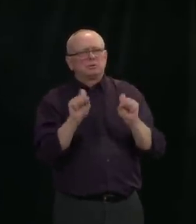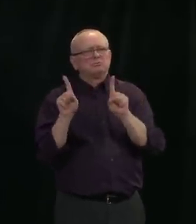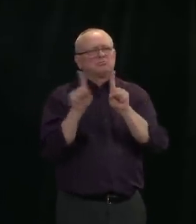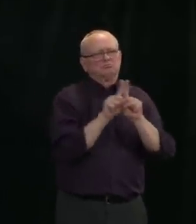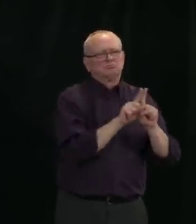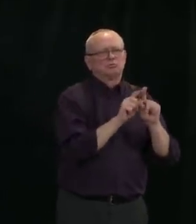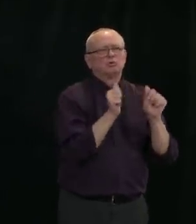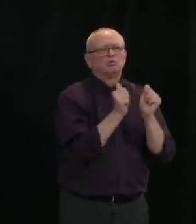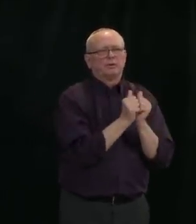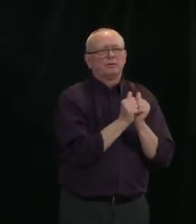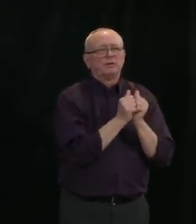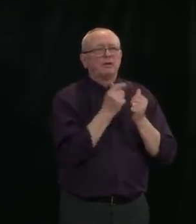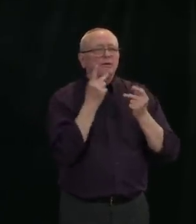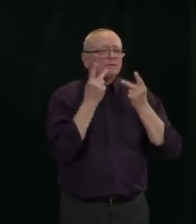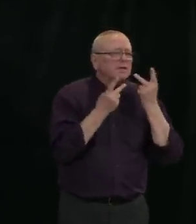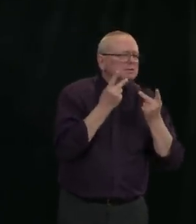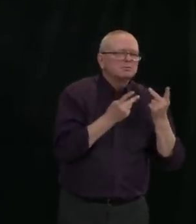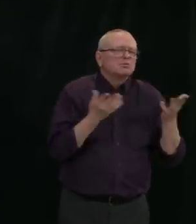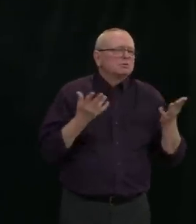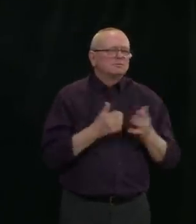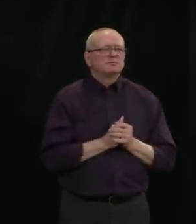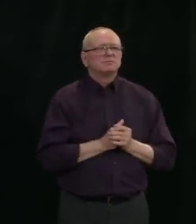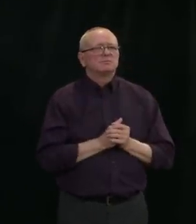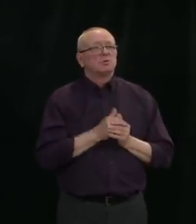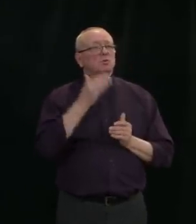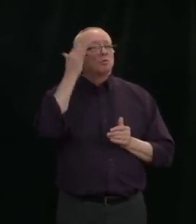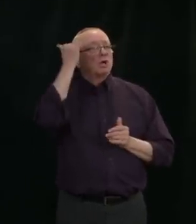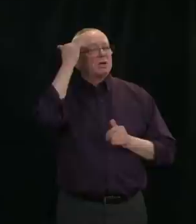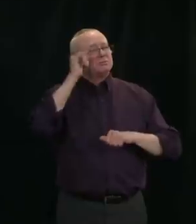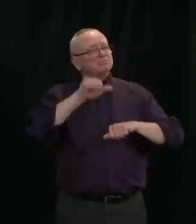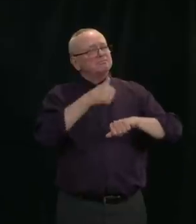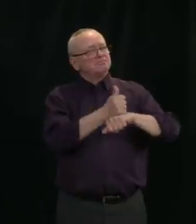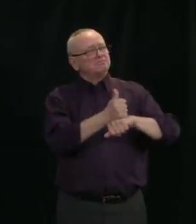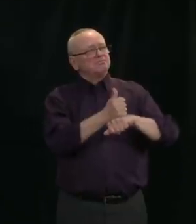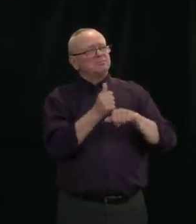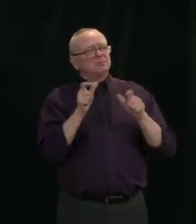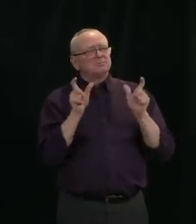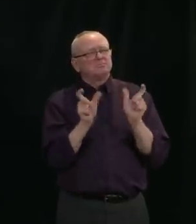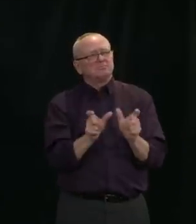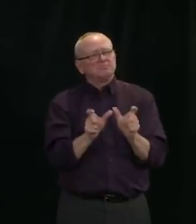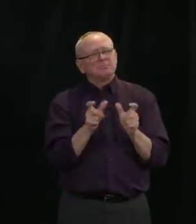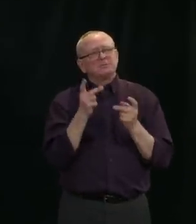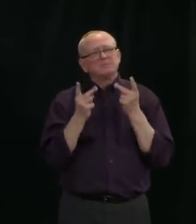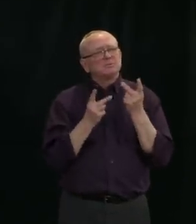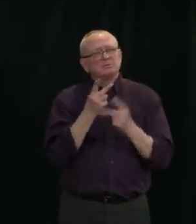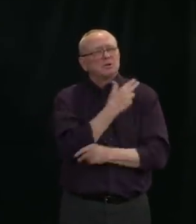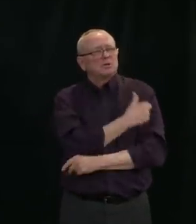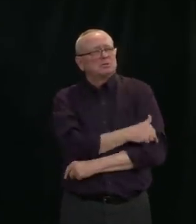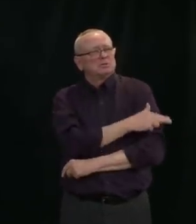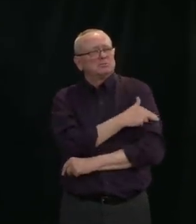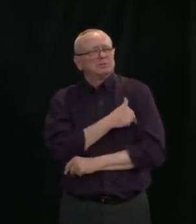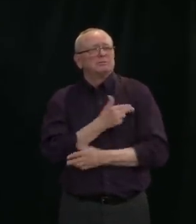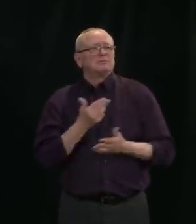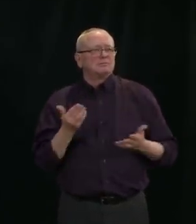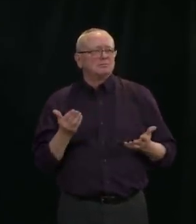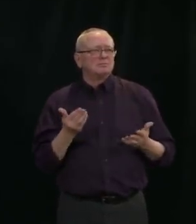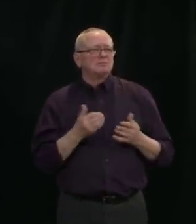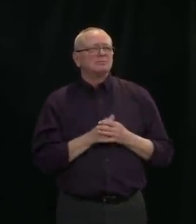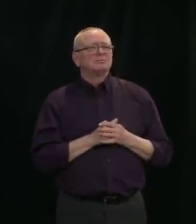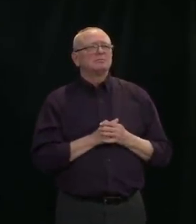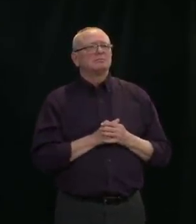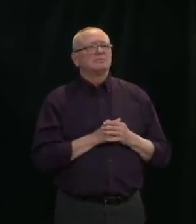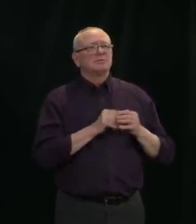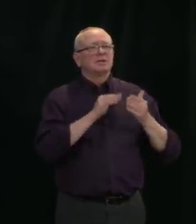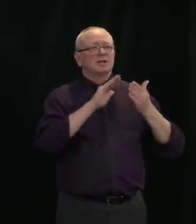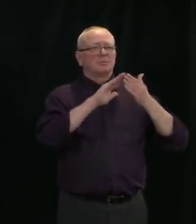respect to why this was put in place, as we see additional cases, and we know that there is community transmission happening, especially in